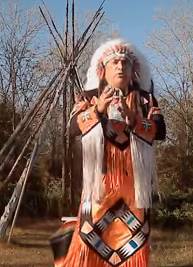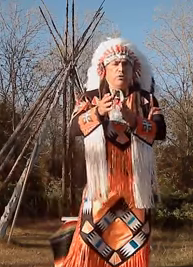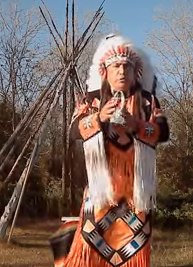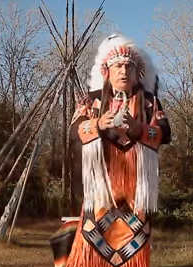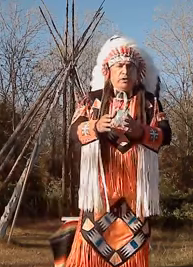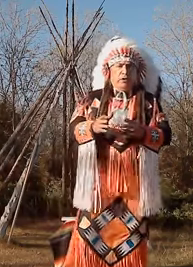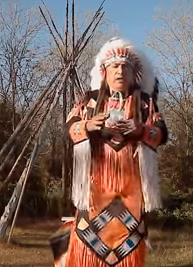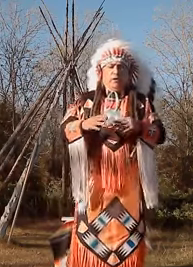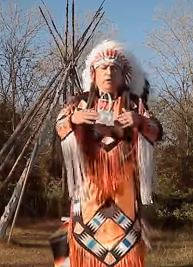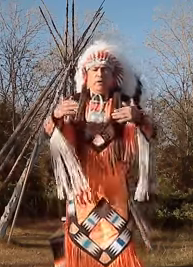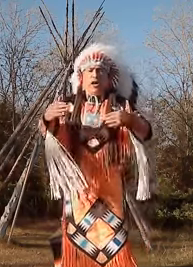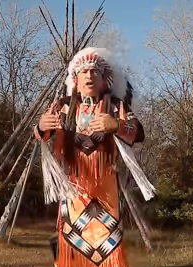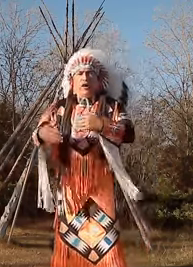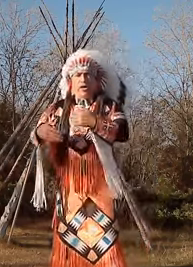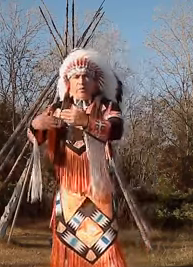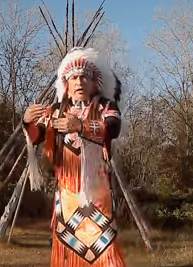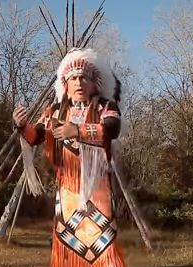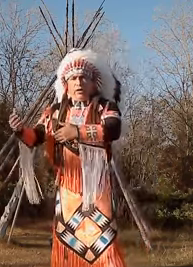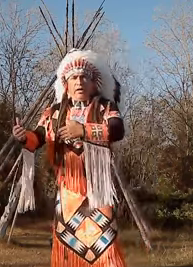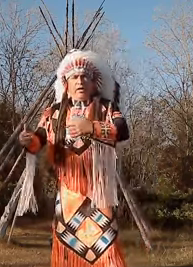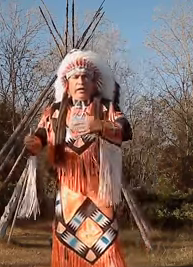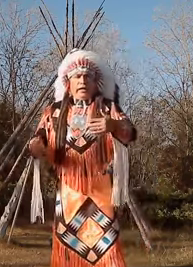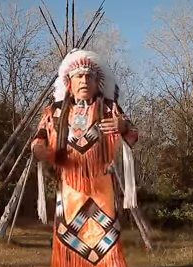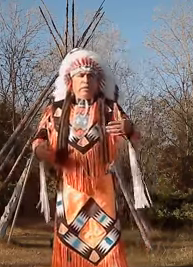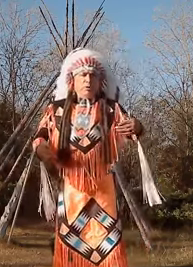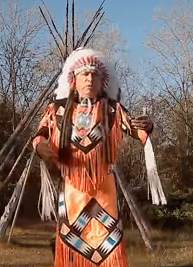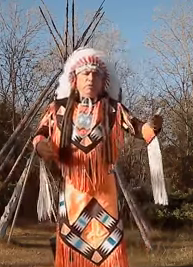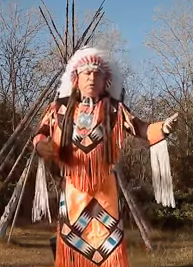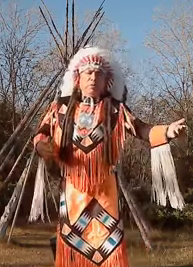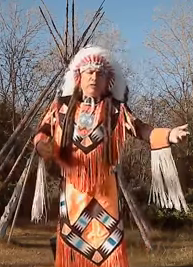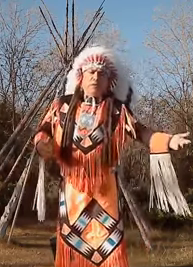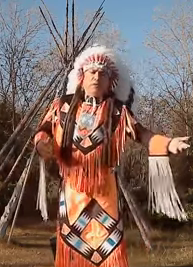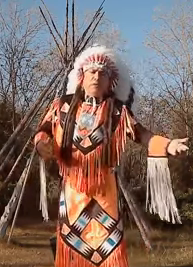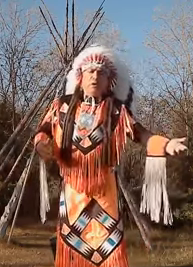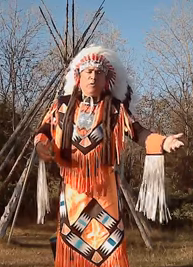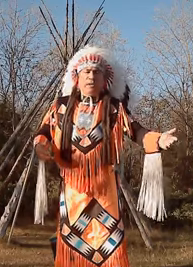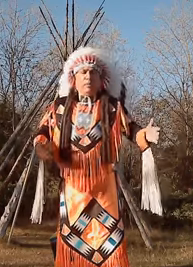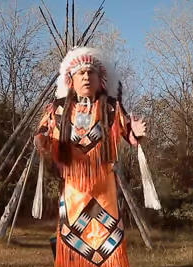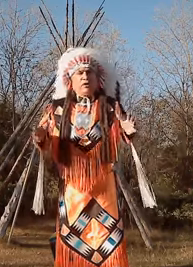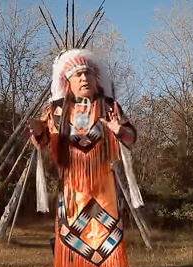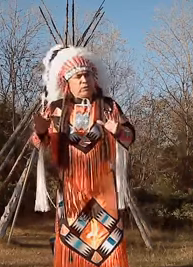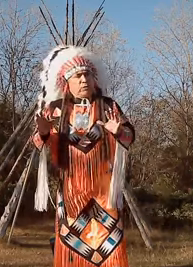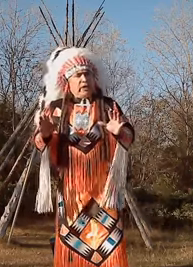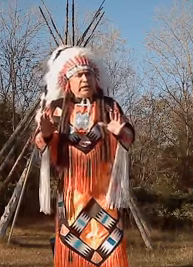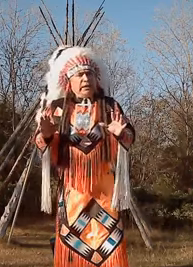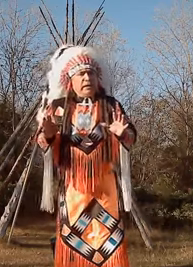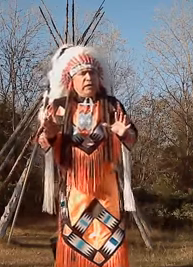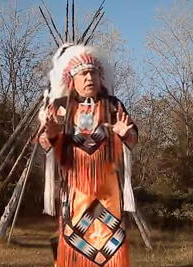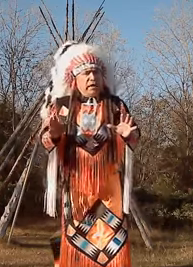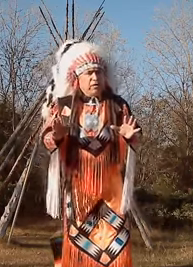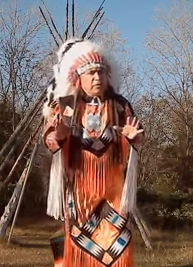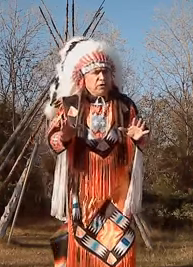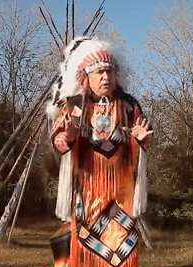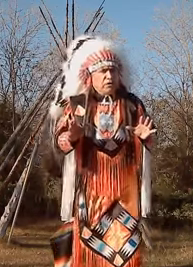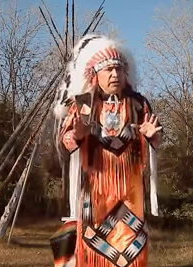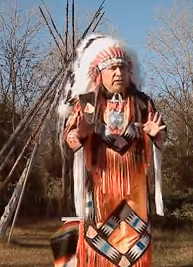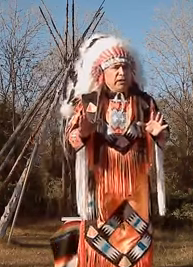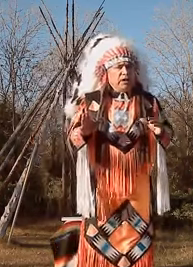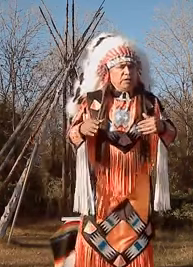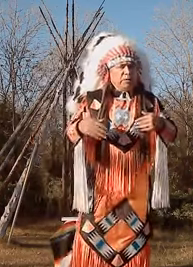truth. That way we're not caught up in error and then people are misinformed, because that's how easy our native culture is. It's